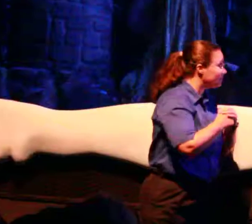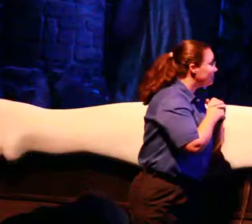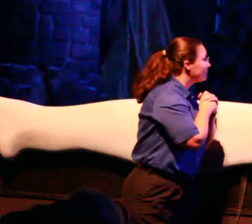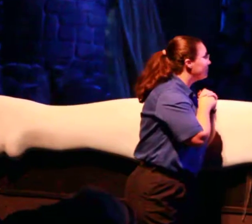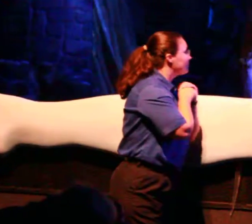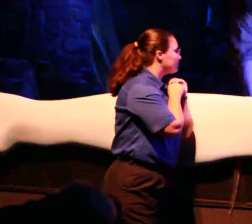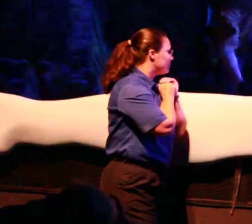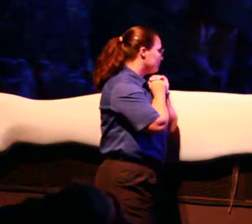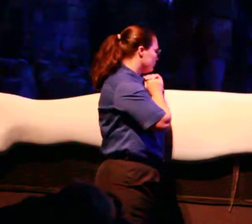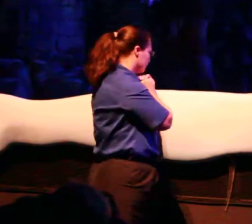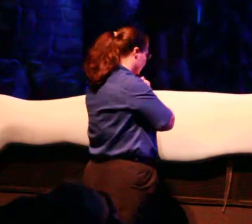She goes, yes.